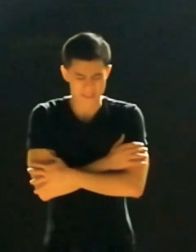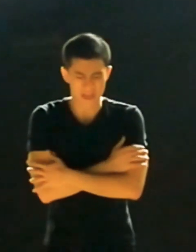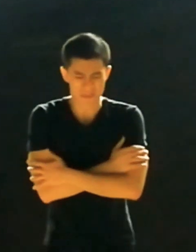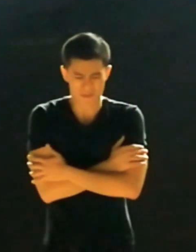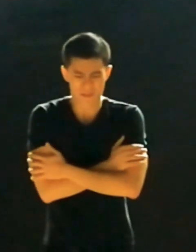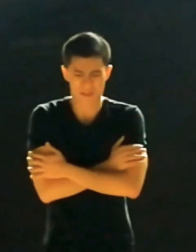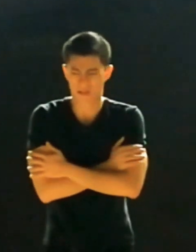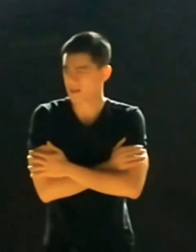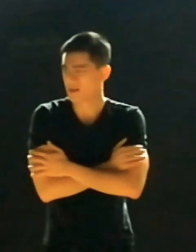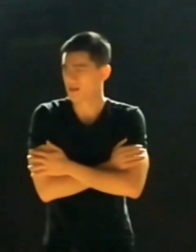I stay here.